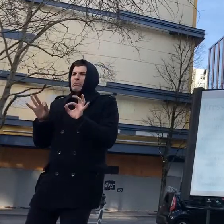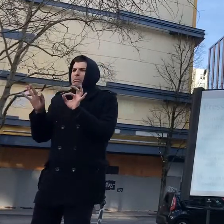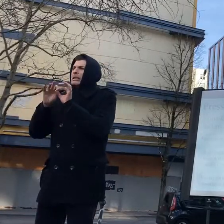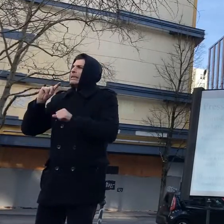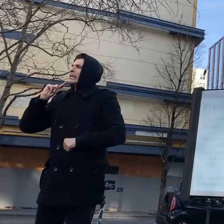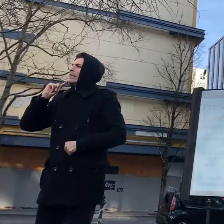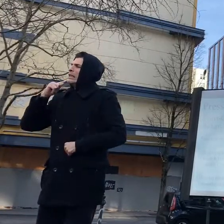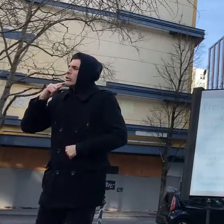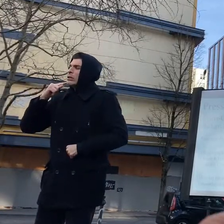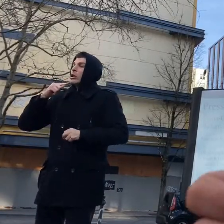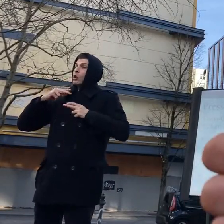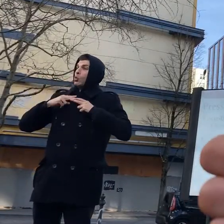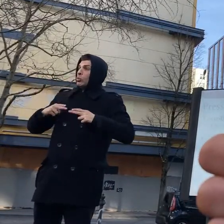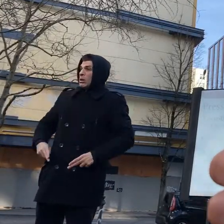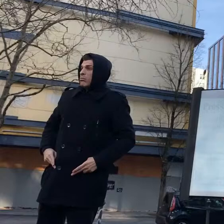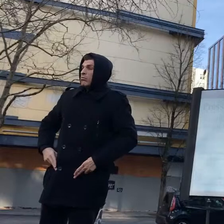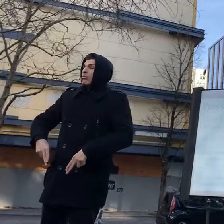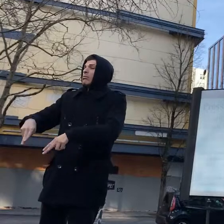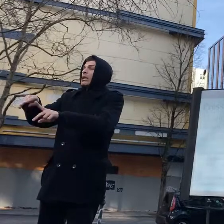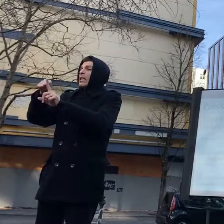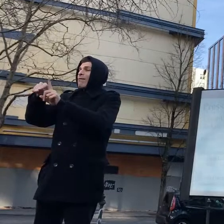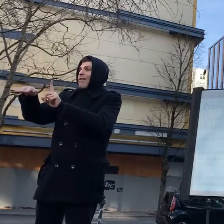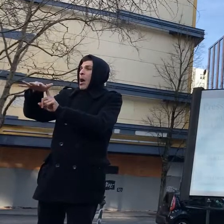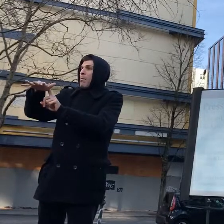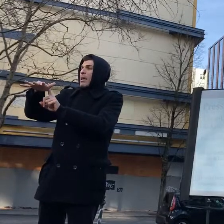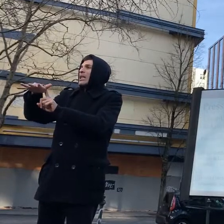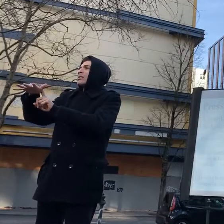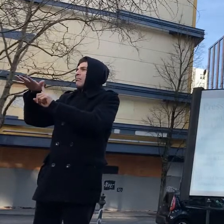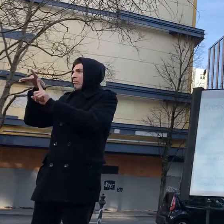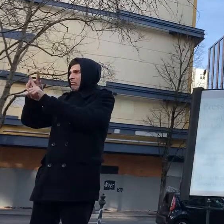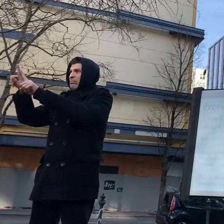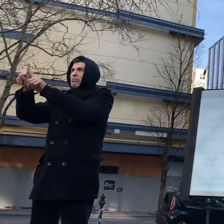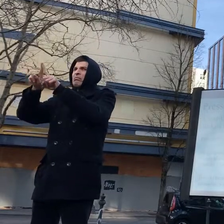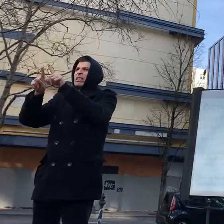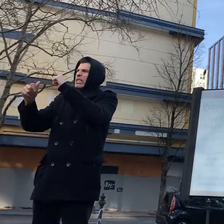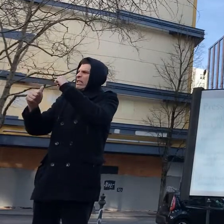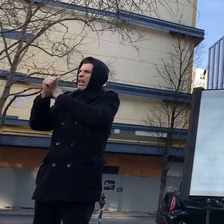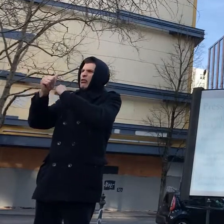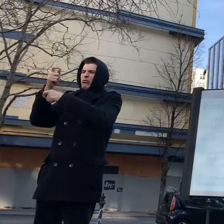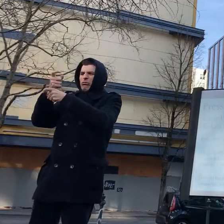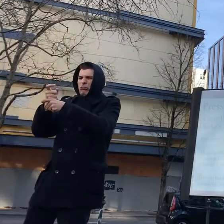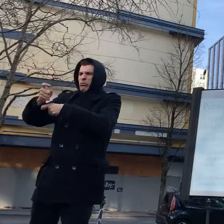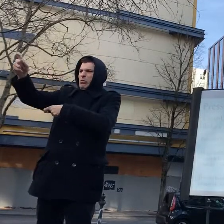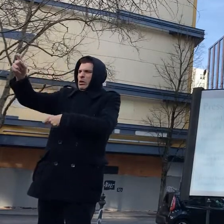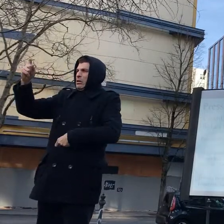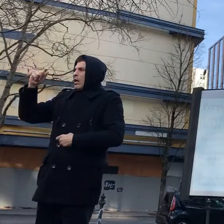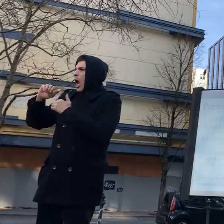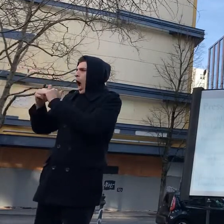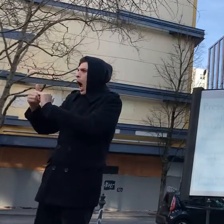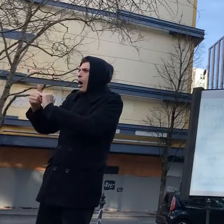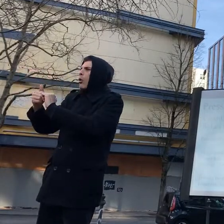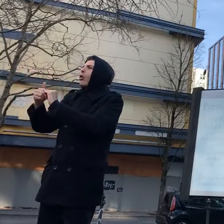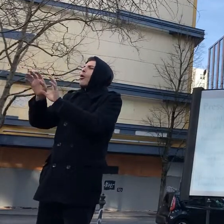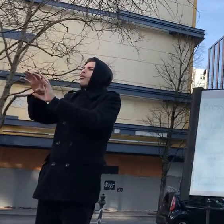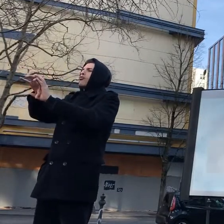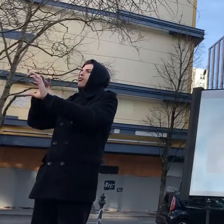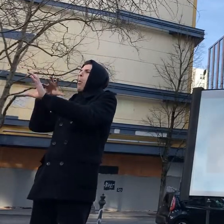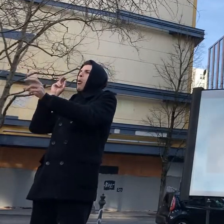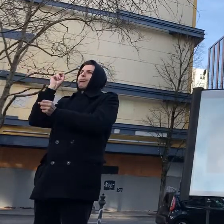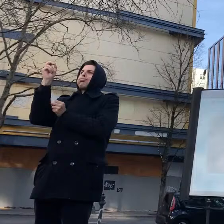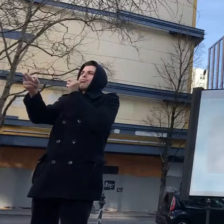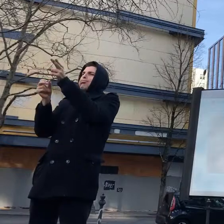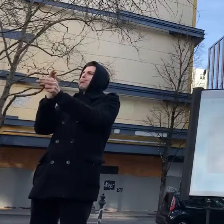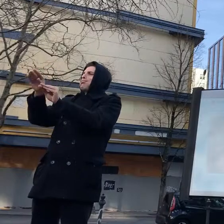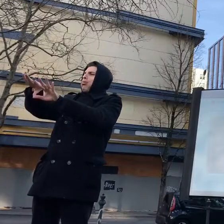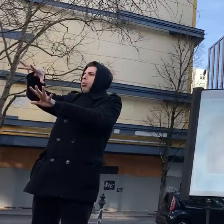i believe it is my duty as a scientist engaged in research for the public good to share this vital information that was